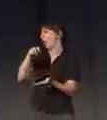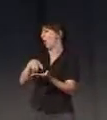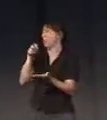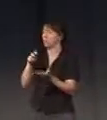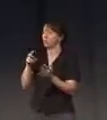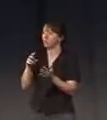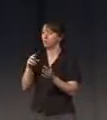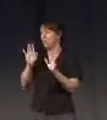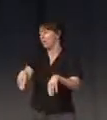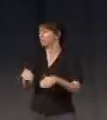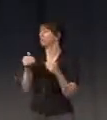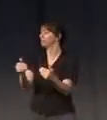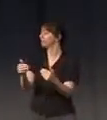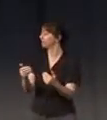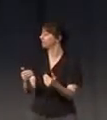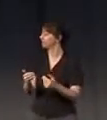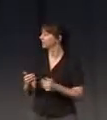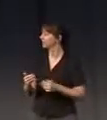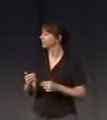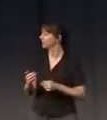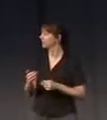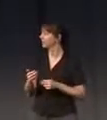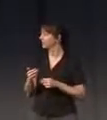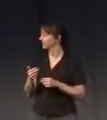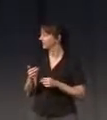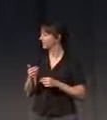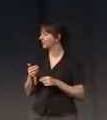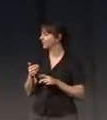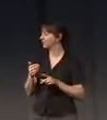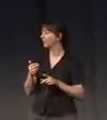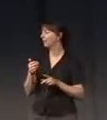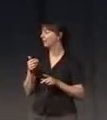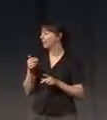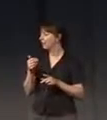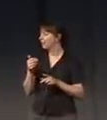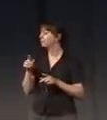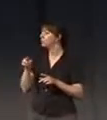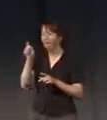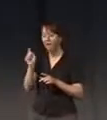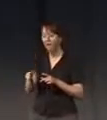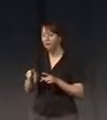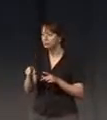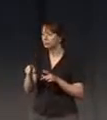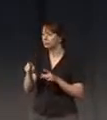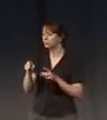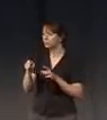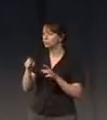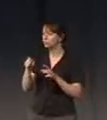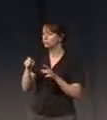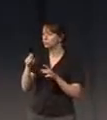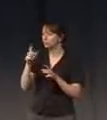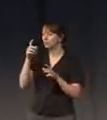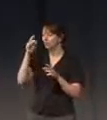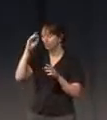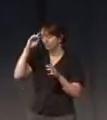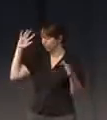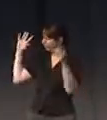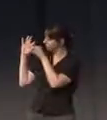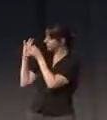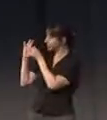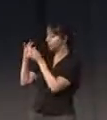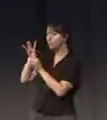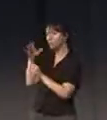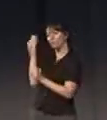But it's okay because, and then with Lila and I think so I'm interested also with Alva, you have to refer to some experience that you have had as a child